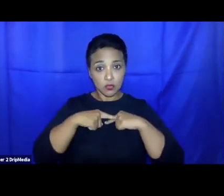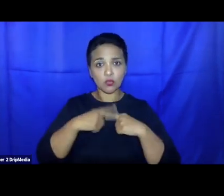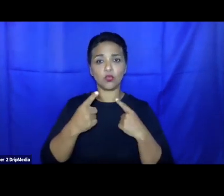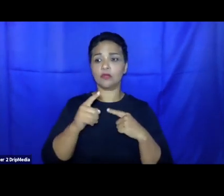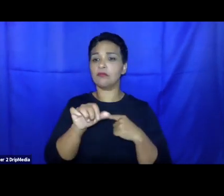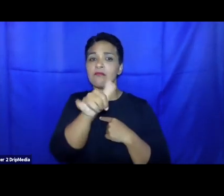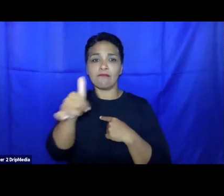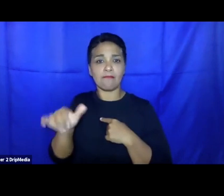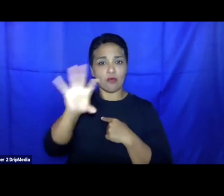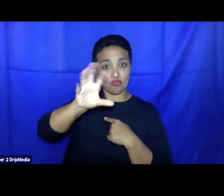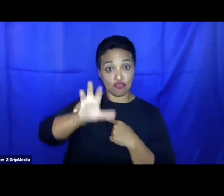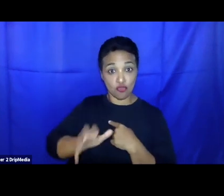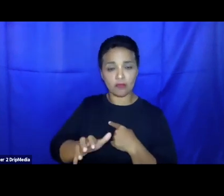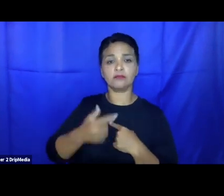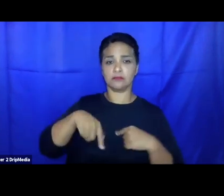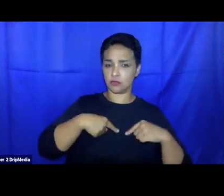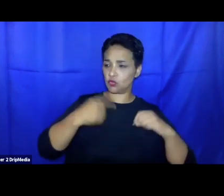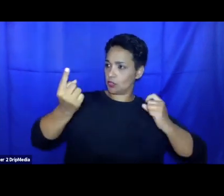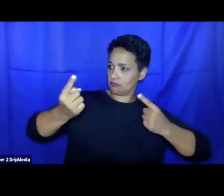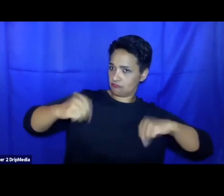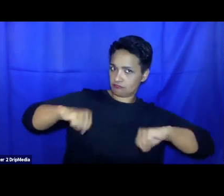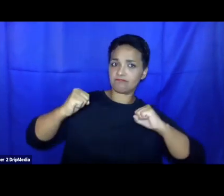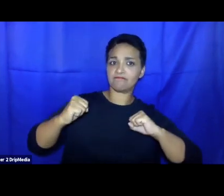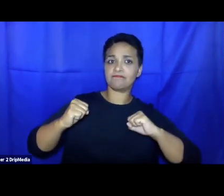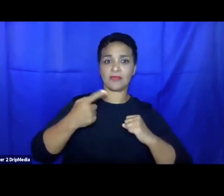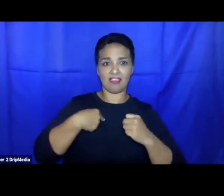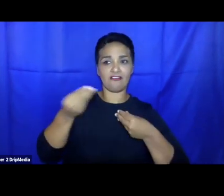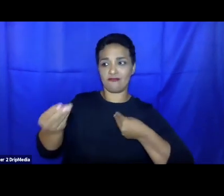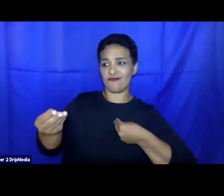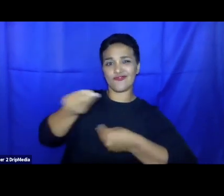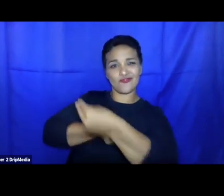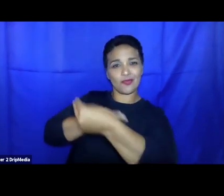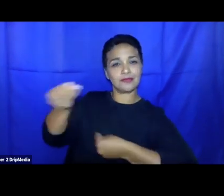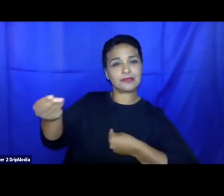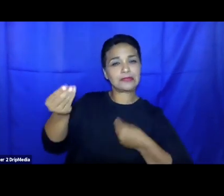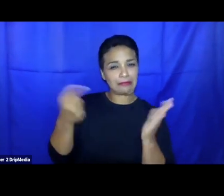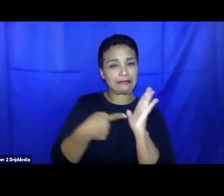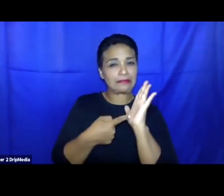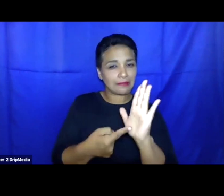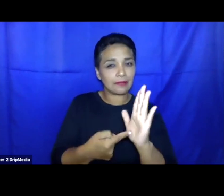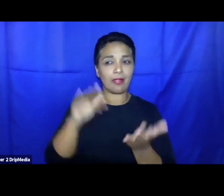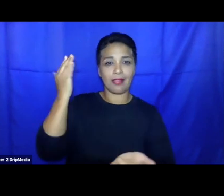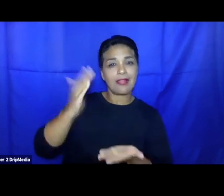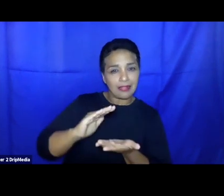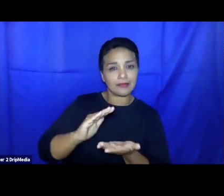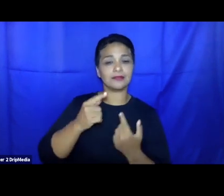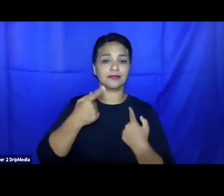is bilateral and, frankly, transactional. And I think this reduces the scope within which to talk about solidarity.